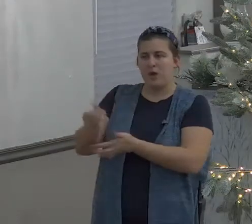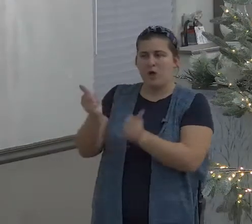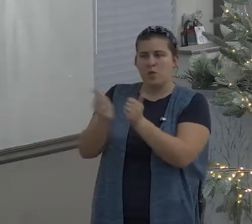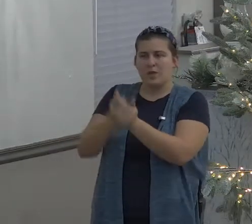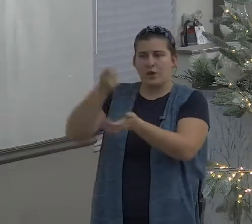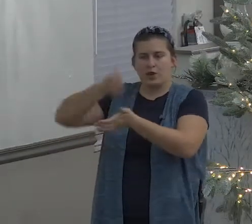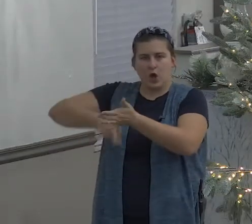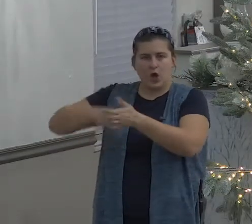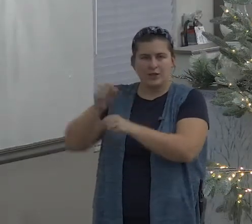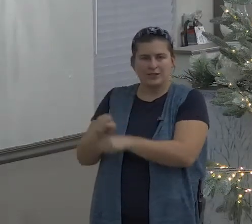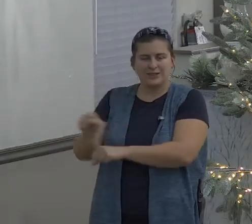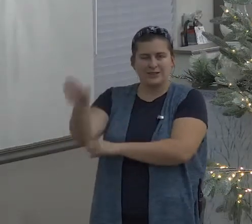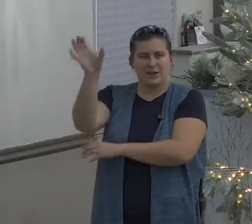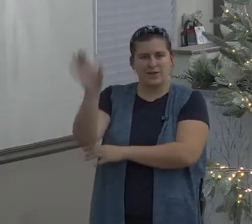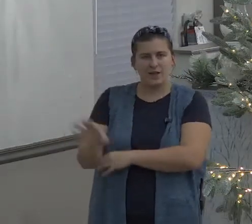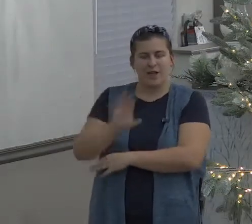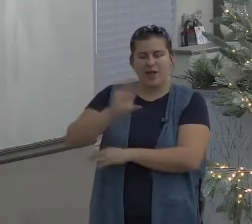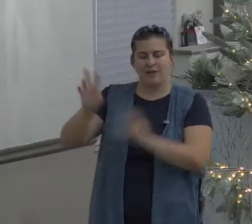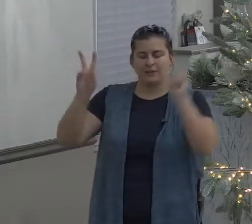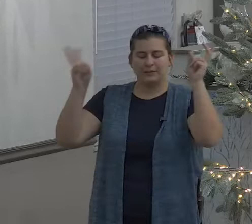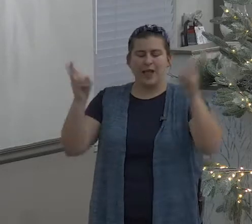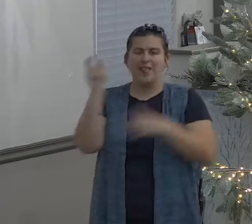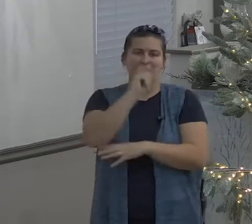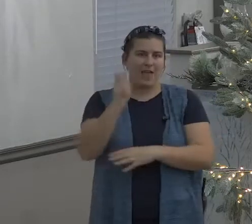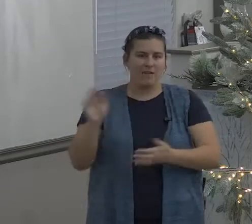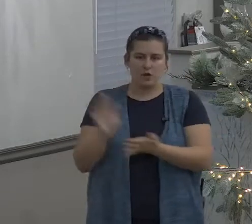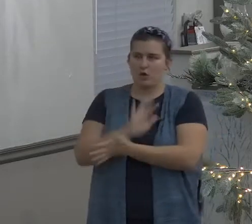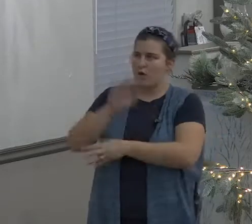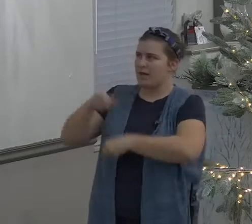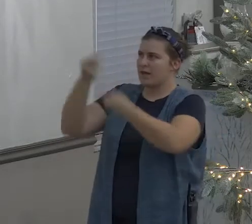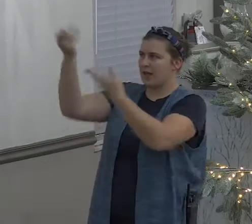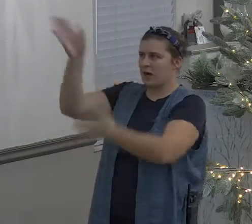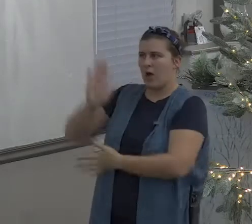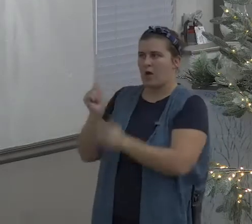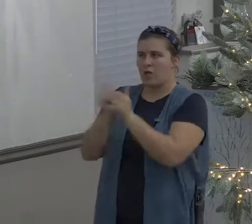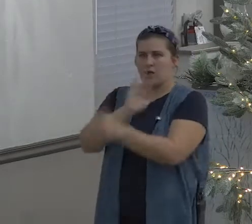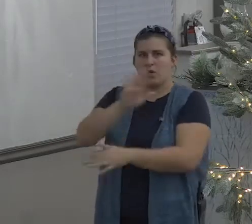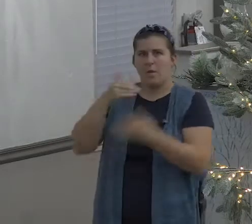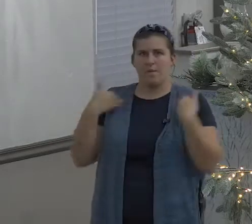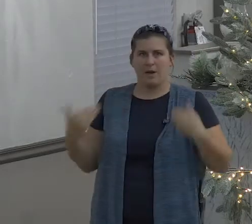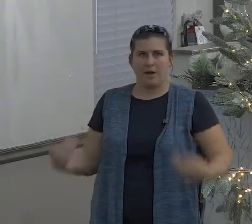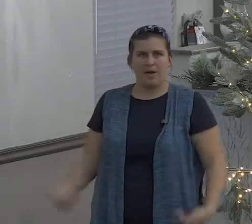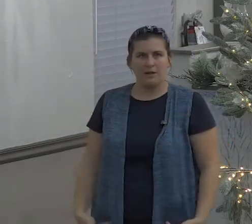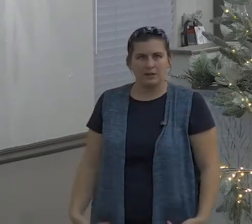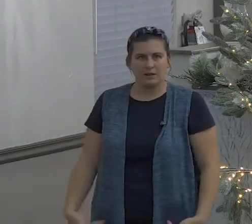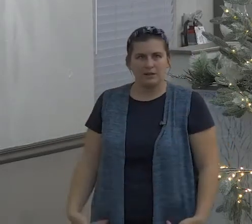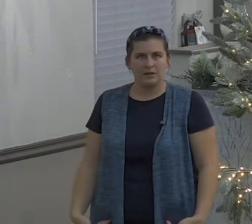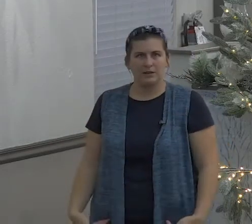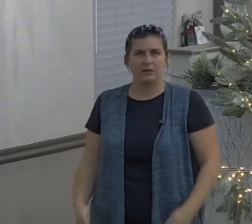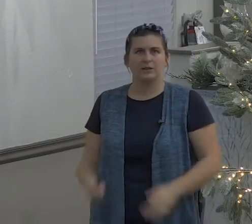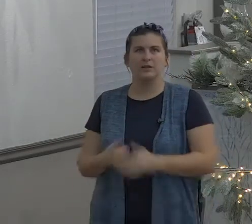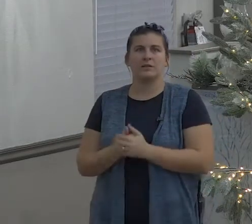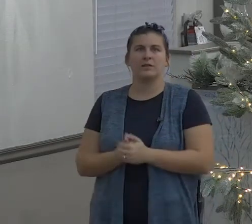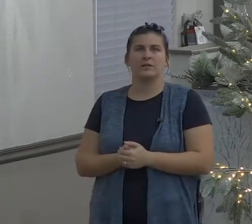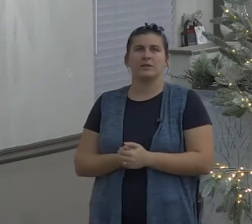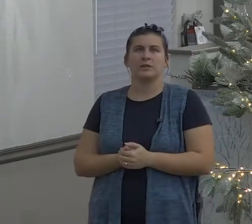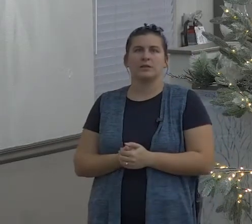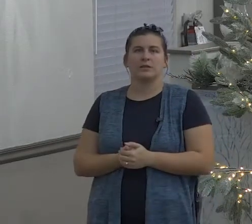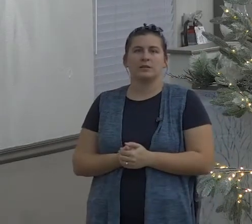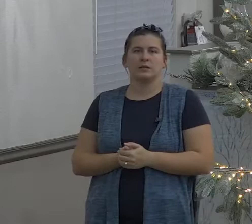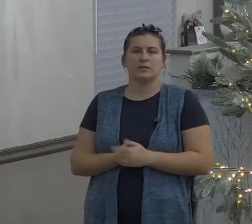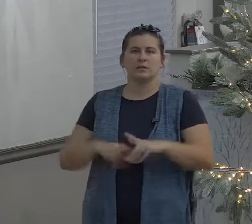it was the price of of Calvary we're bought with a price